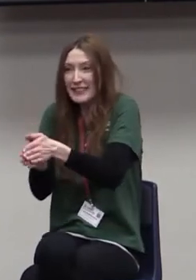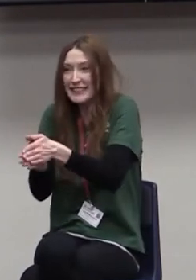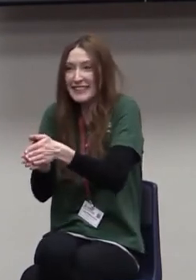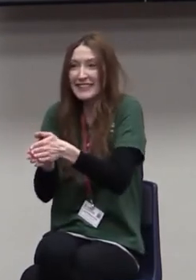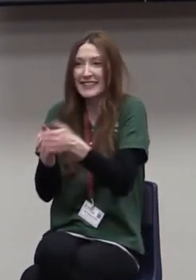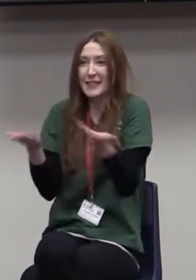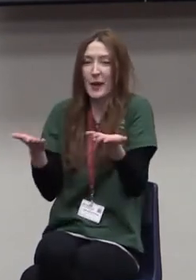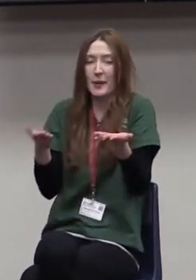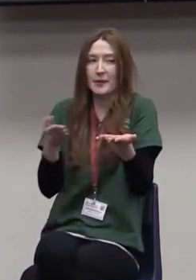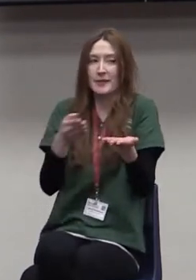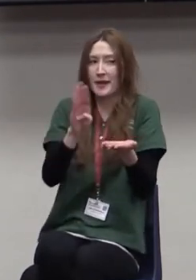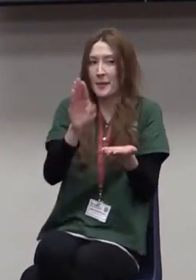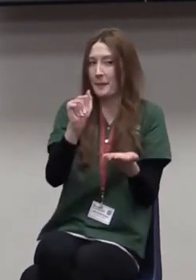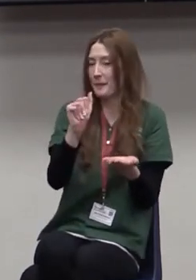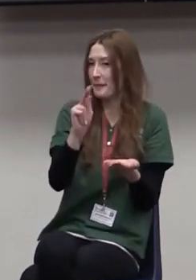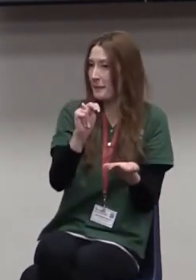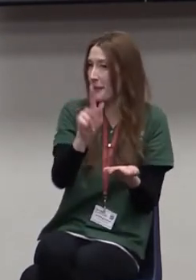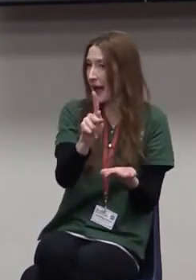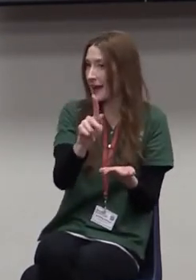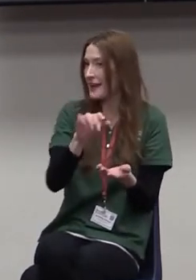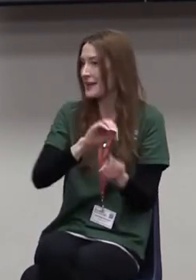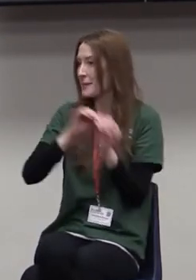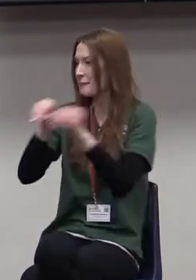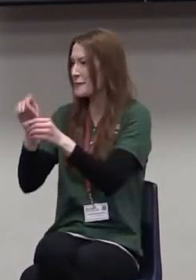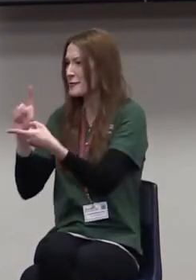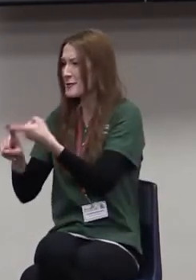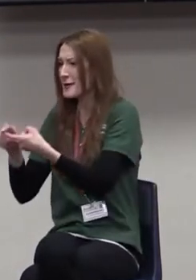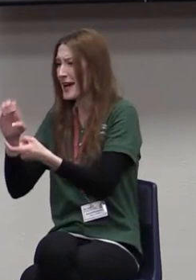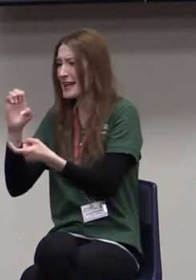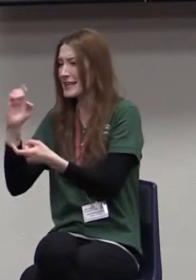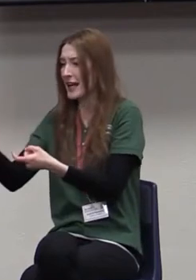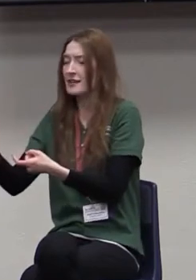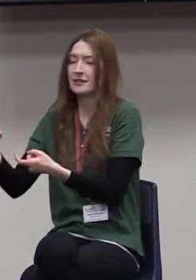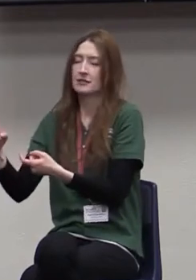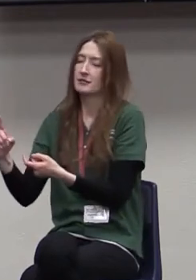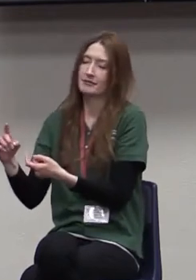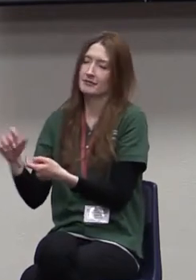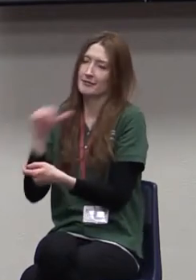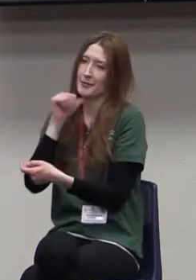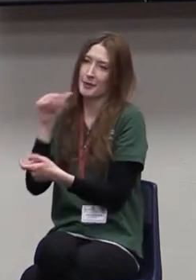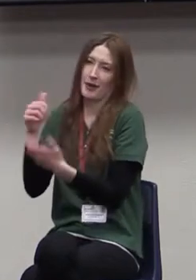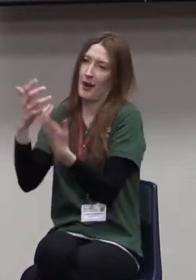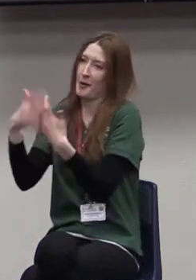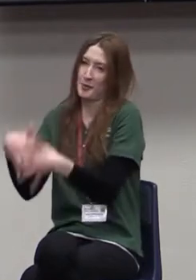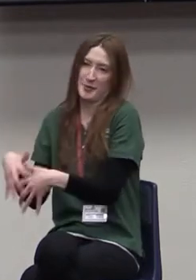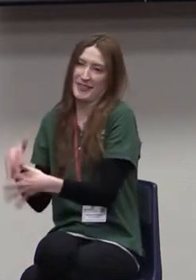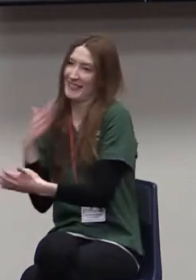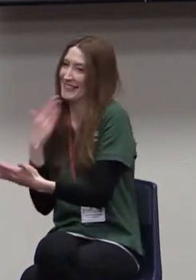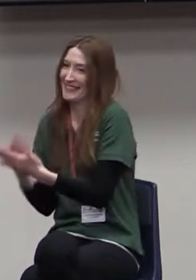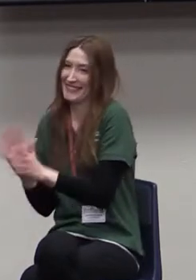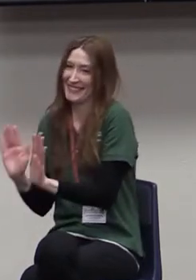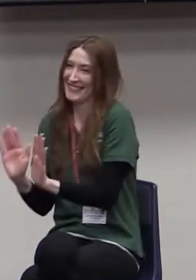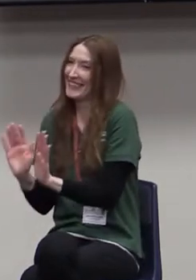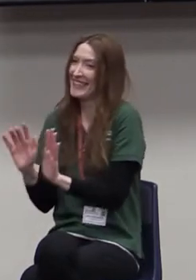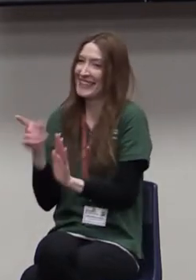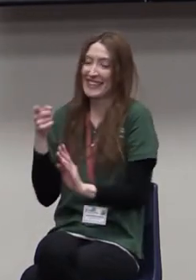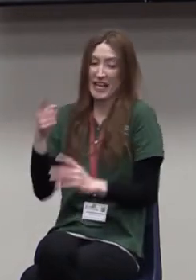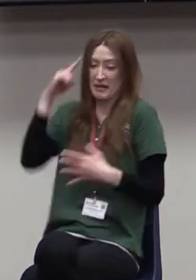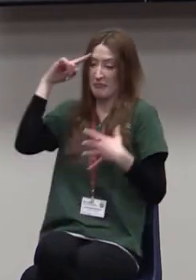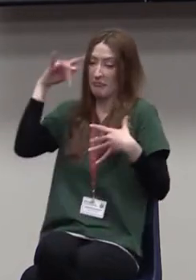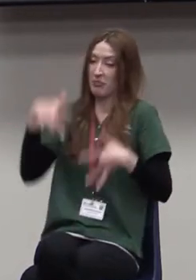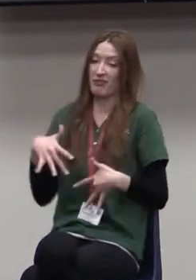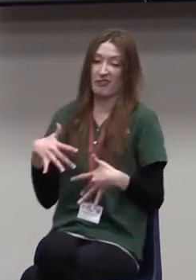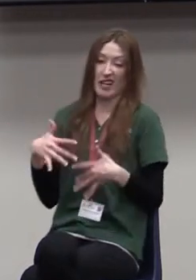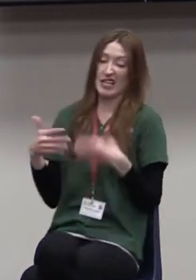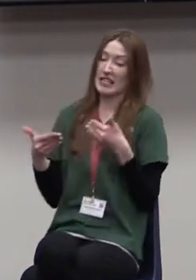thing you know, a year later, we're looking for somebody else to be able to take on that role or that responsibility because he doesn't want to do it. He's burned out or